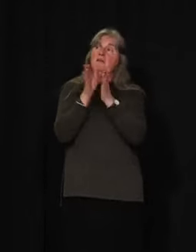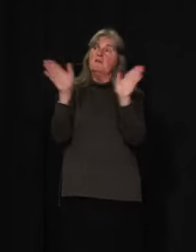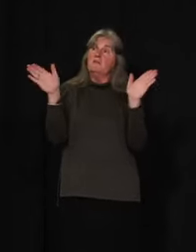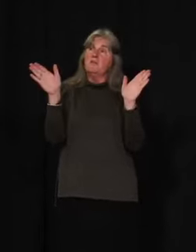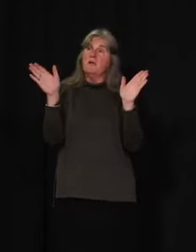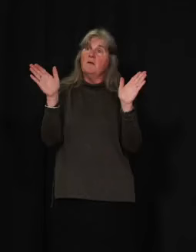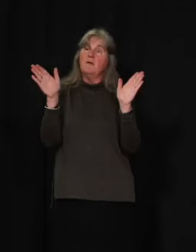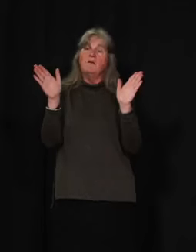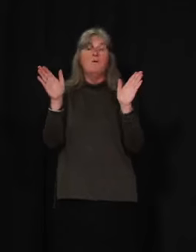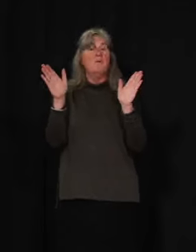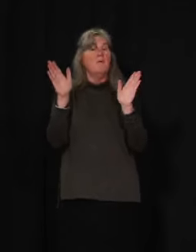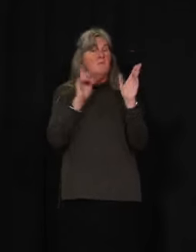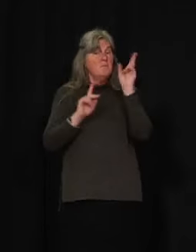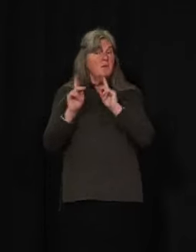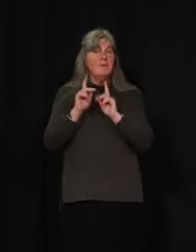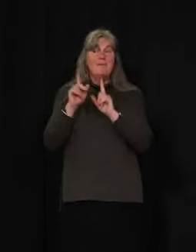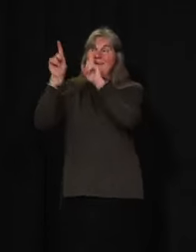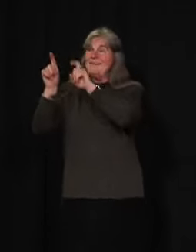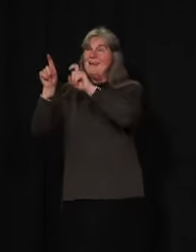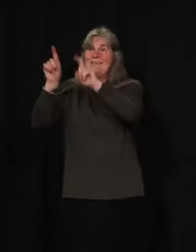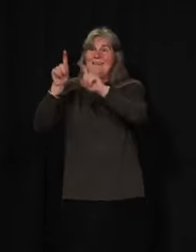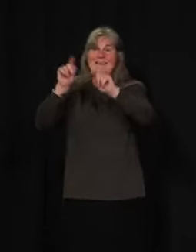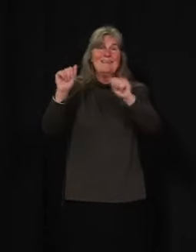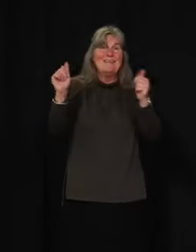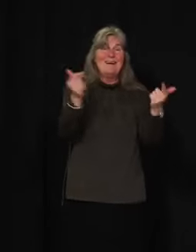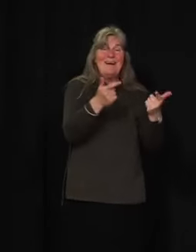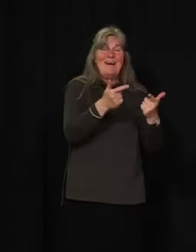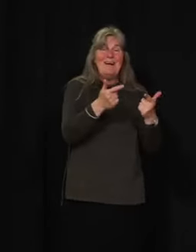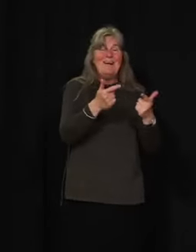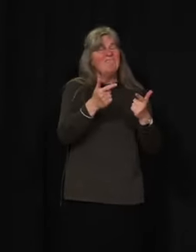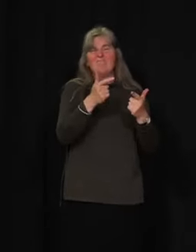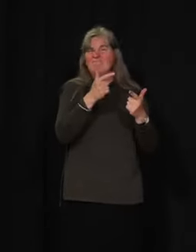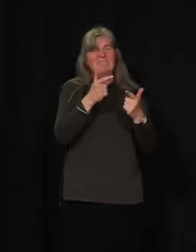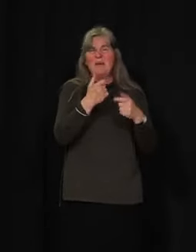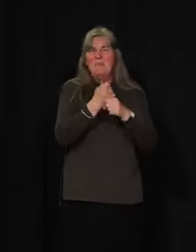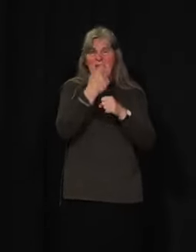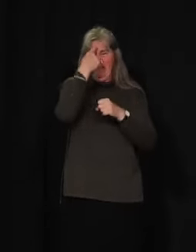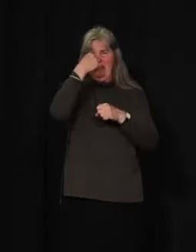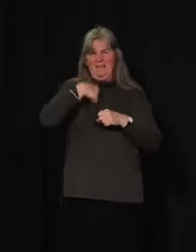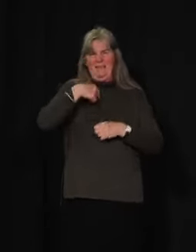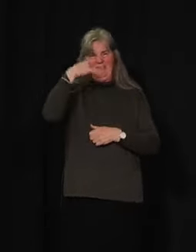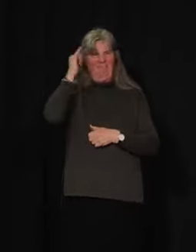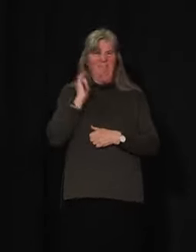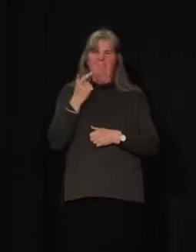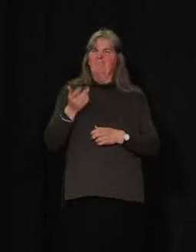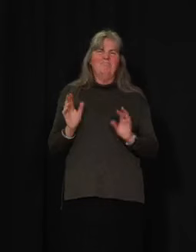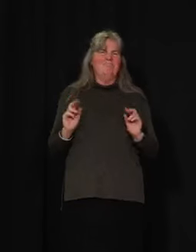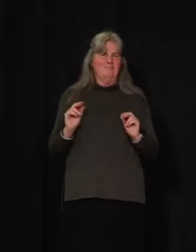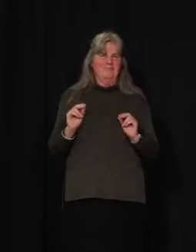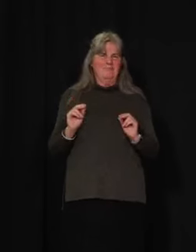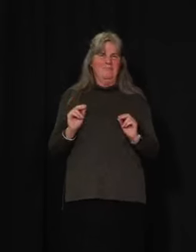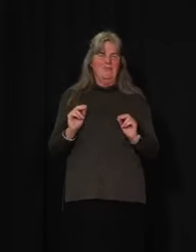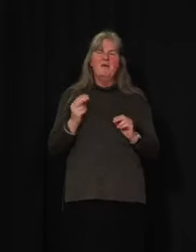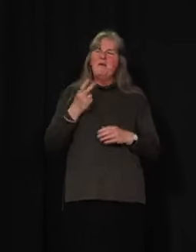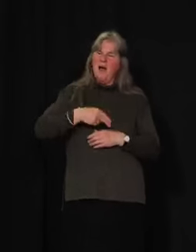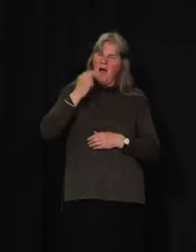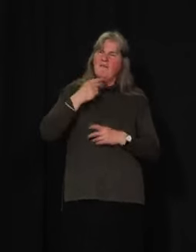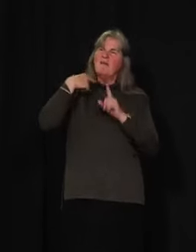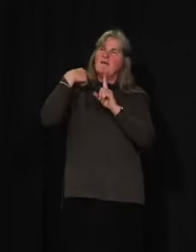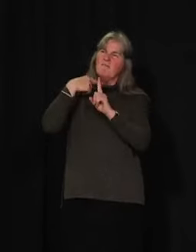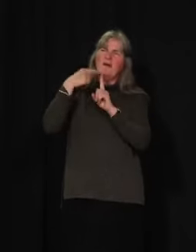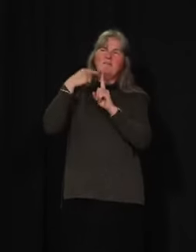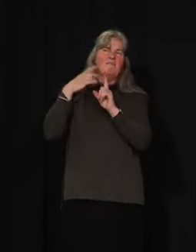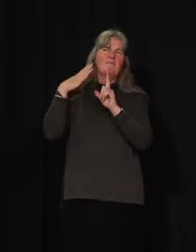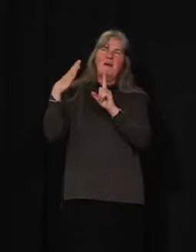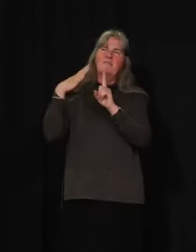anything in a low prevalence area like ourselves. So we would have a high false positive rate